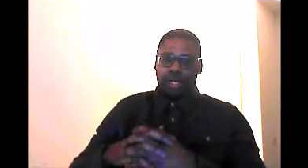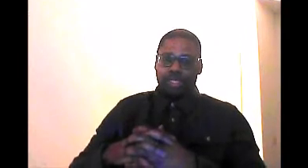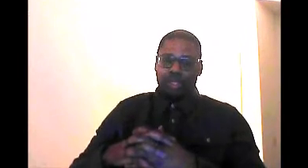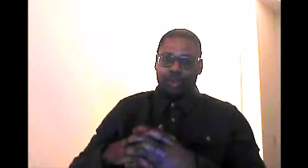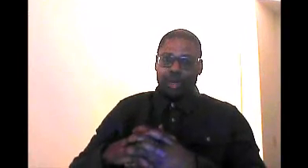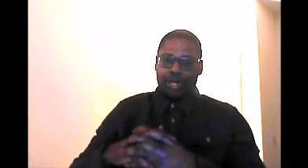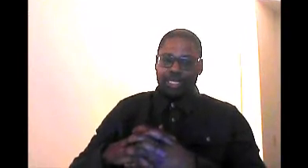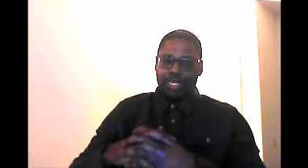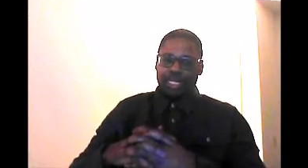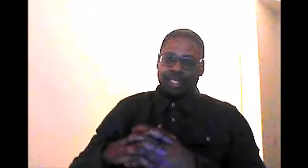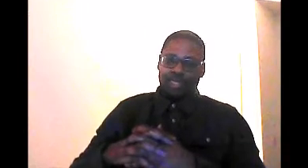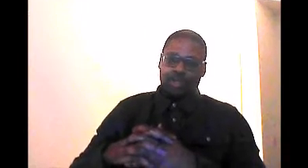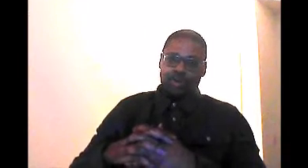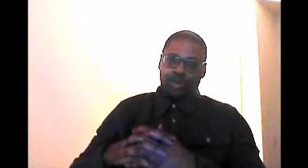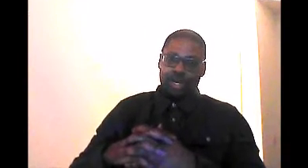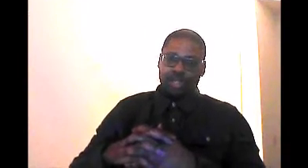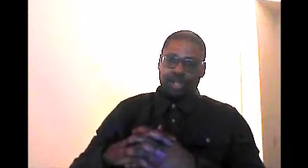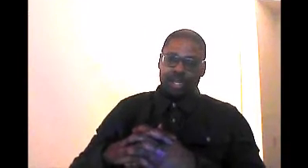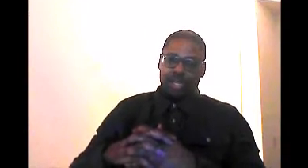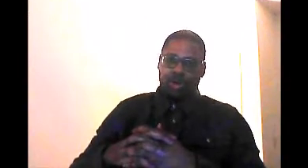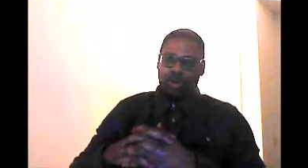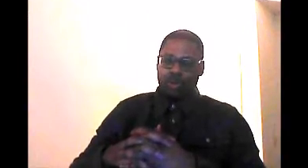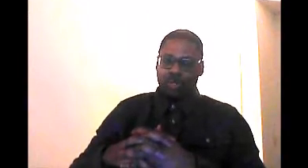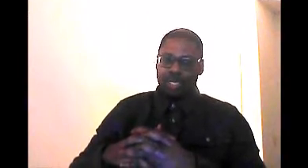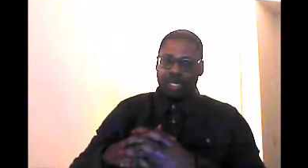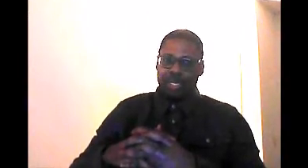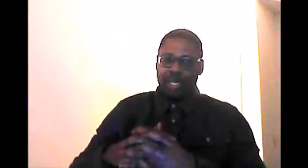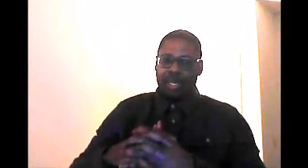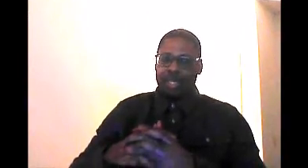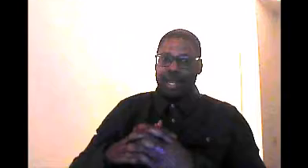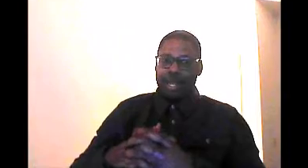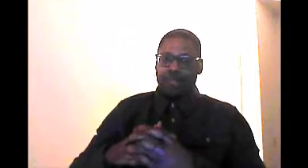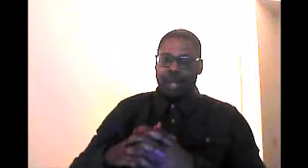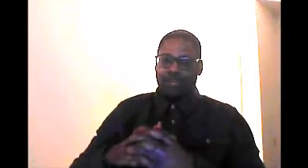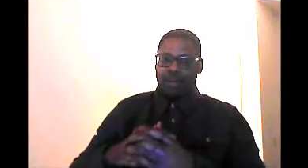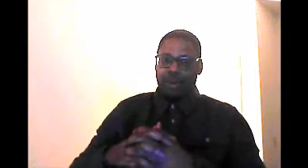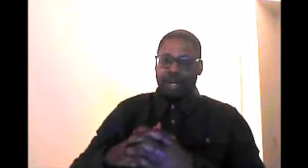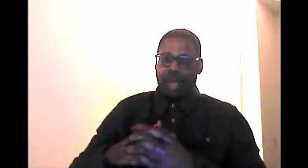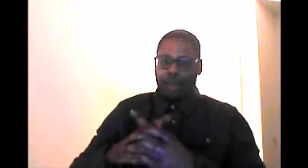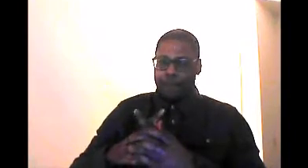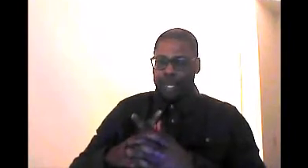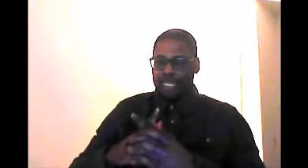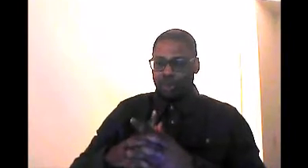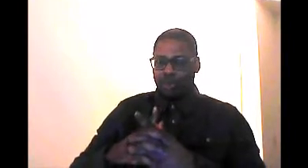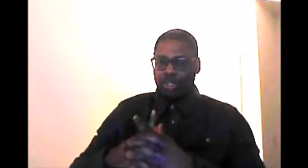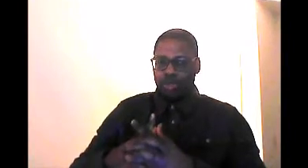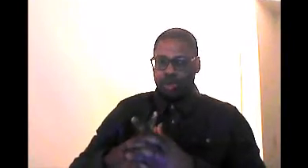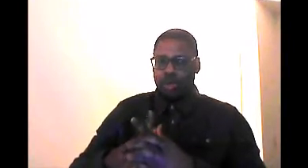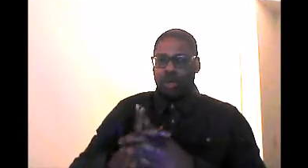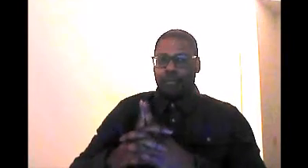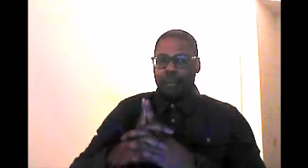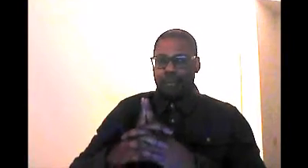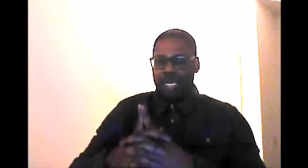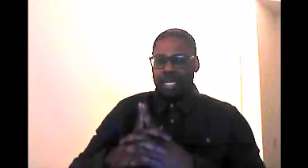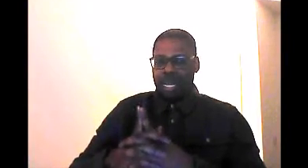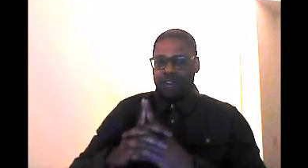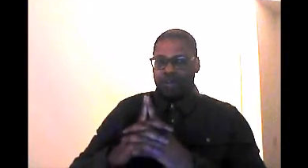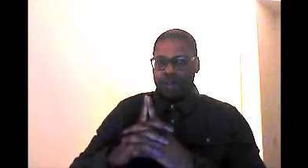So, I'd say don't understudy or overstudy, and that might vary based on you. But being careful,